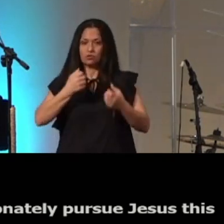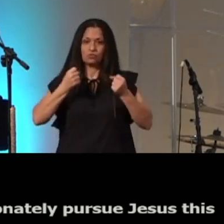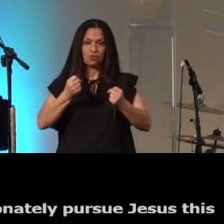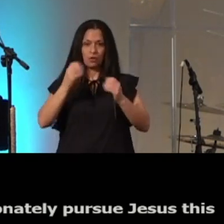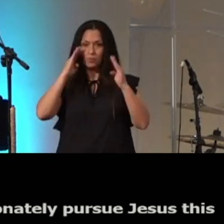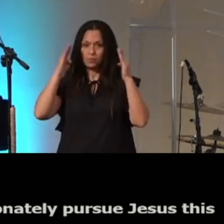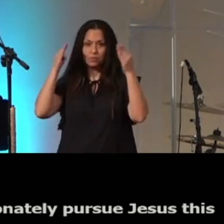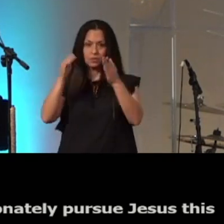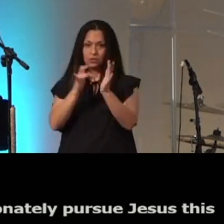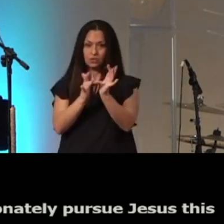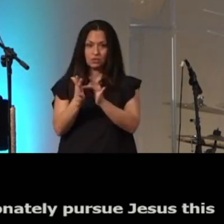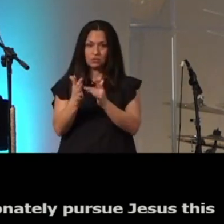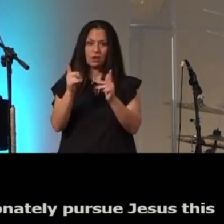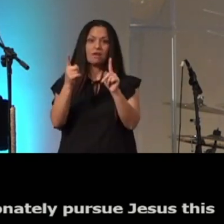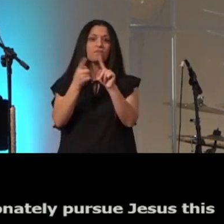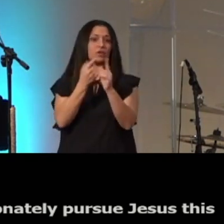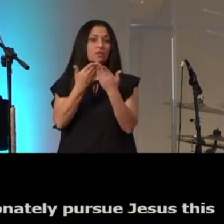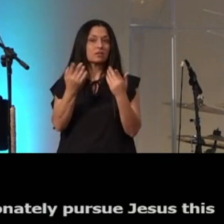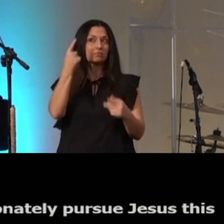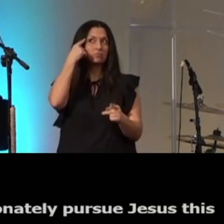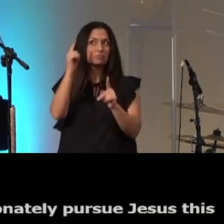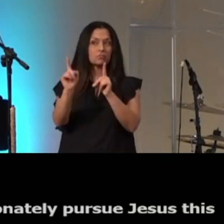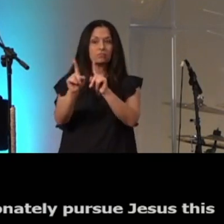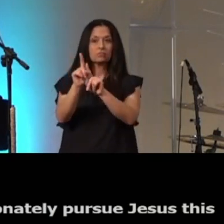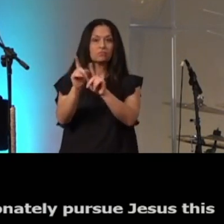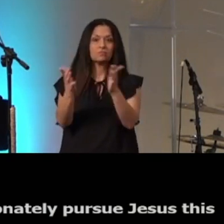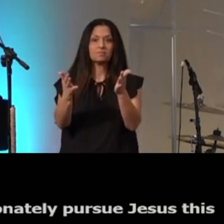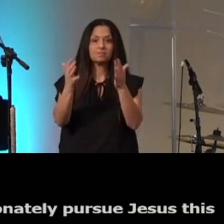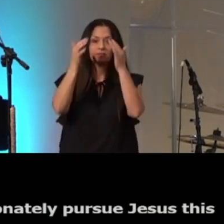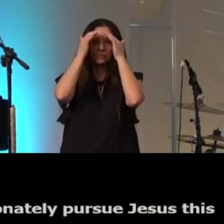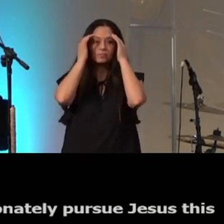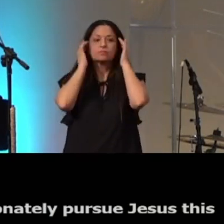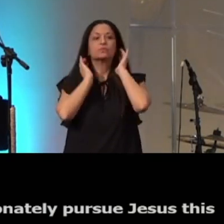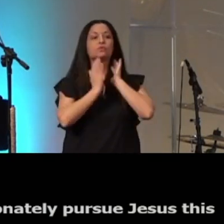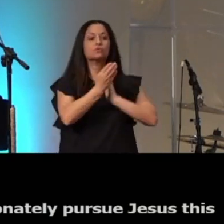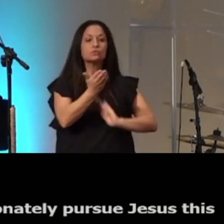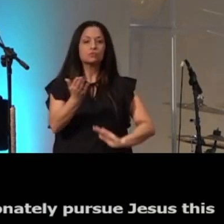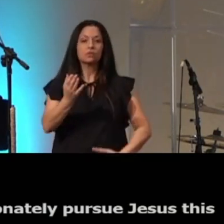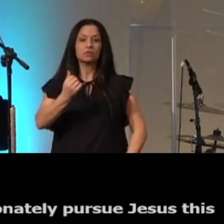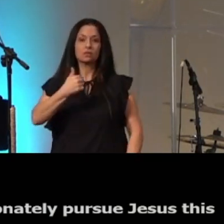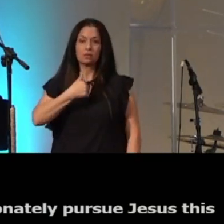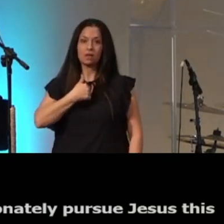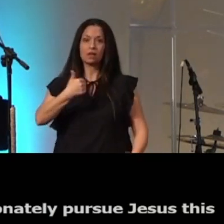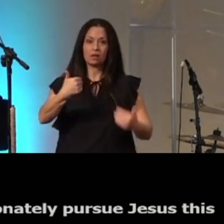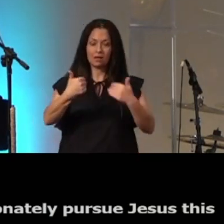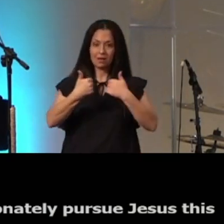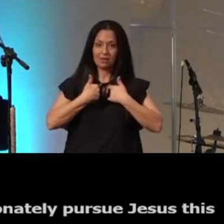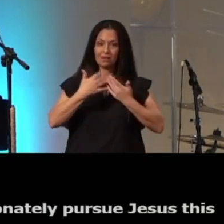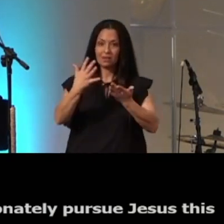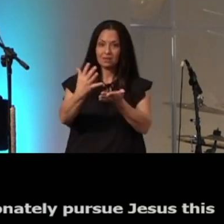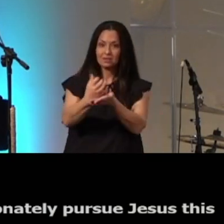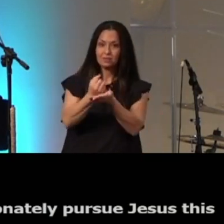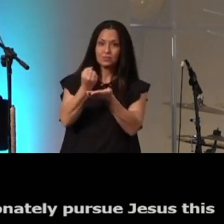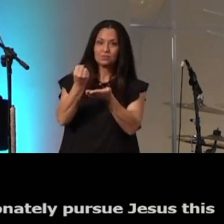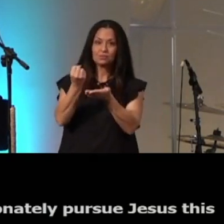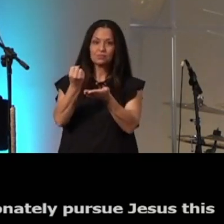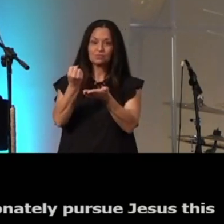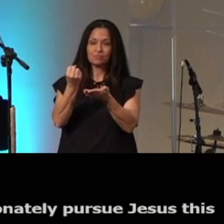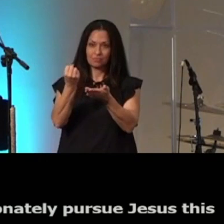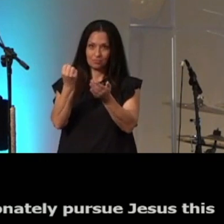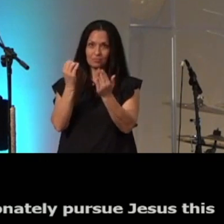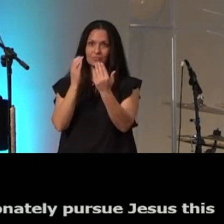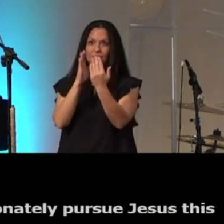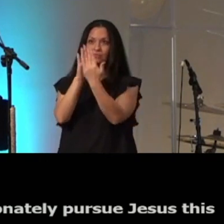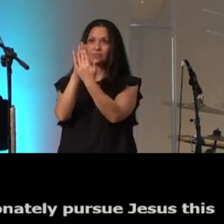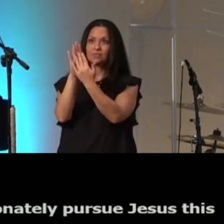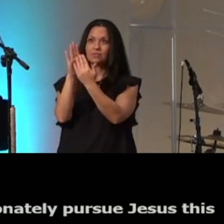Jesus here's the first thing that comes to mind you and I have an opportunity to come into the presence